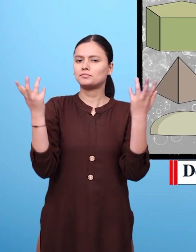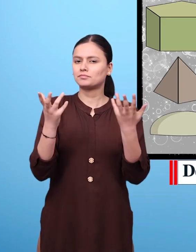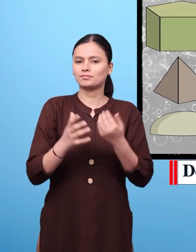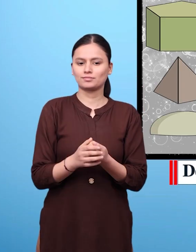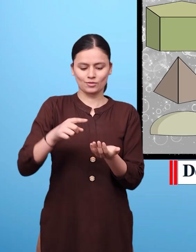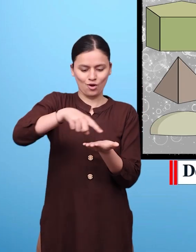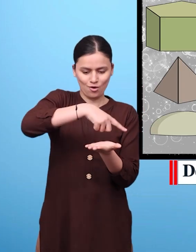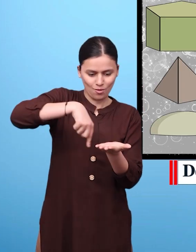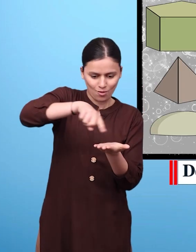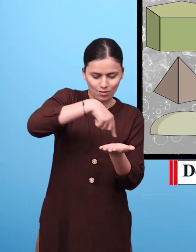Shapes Around Us